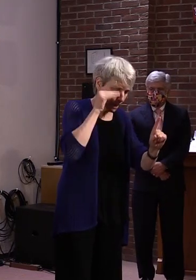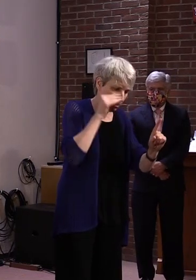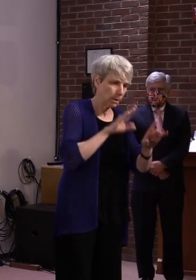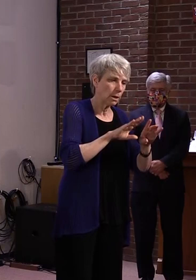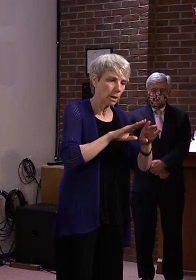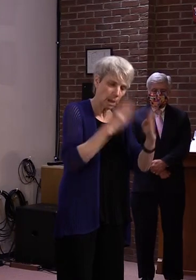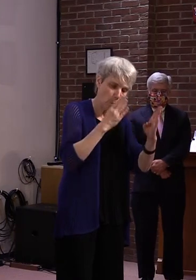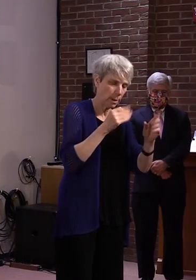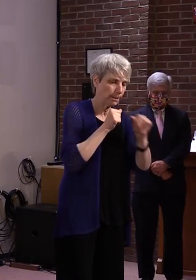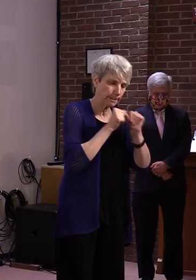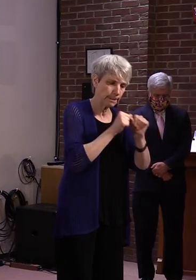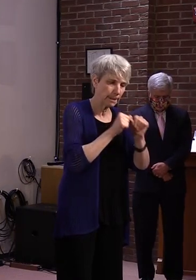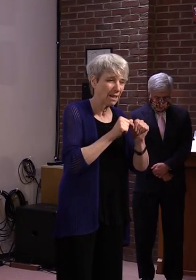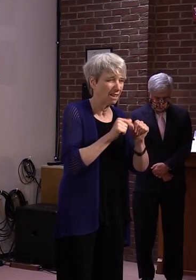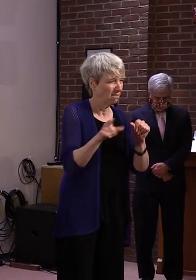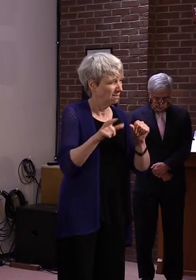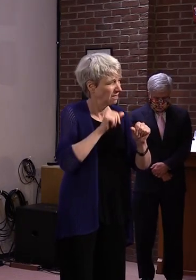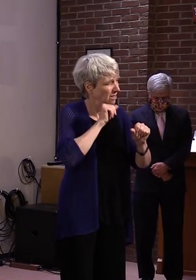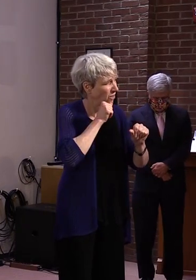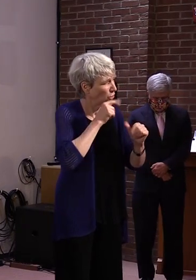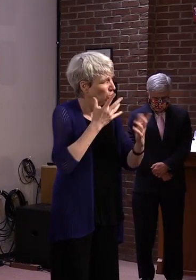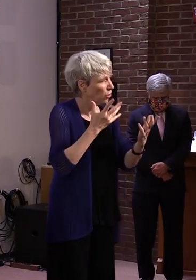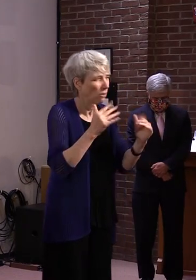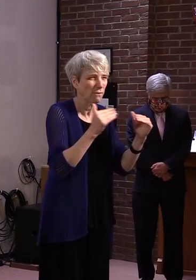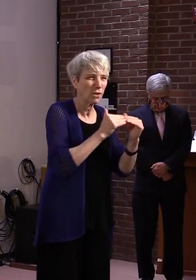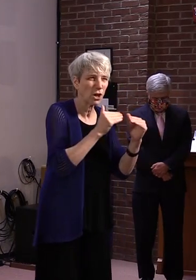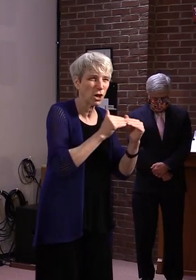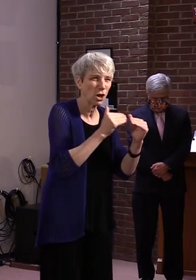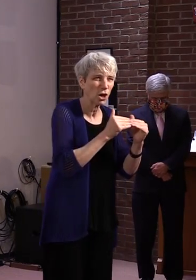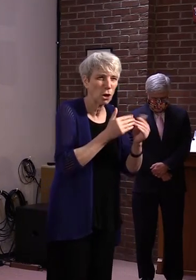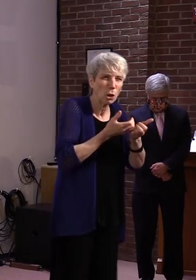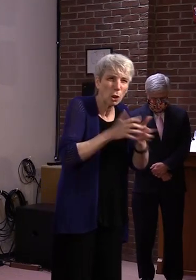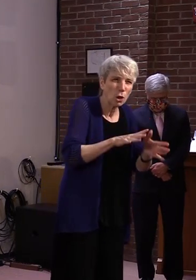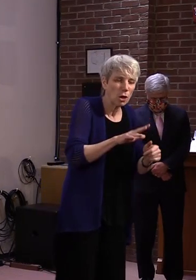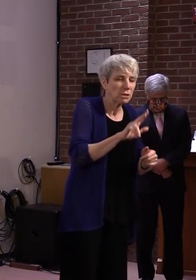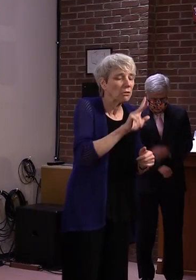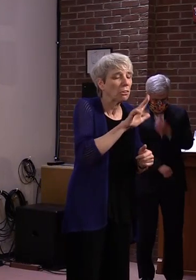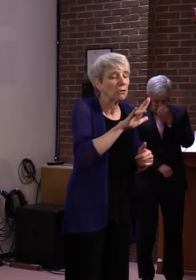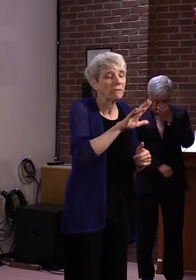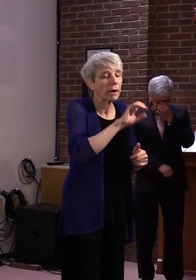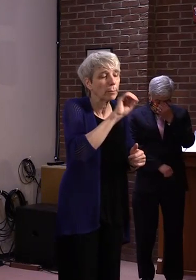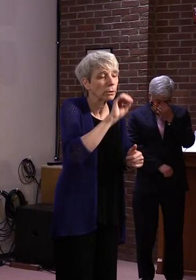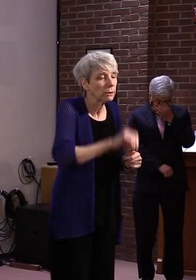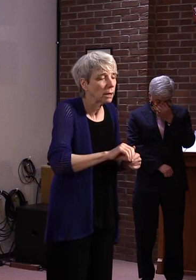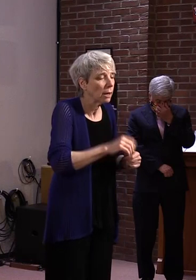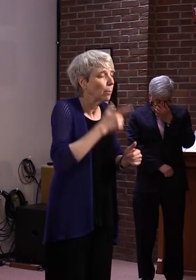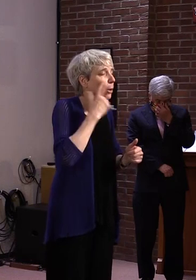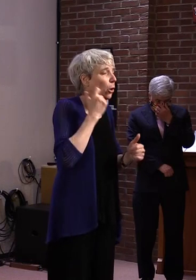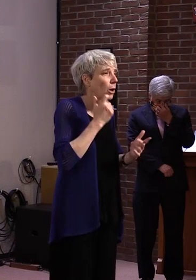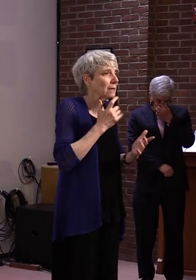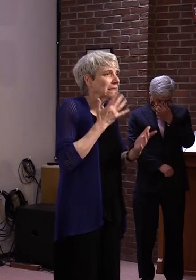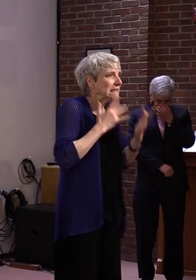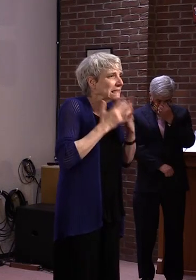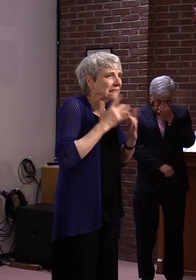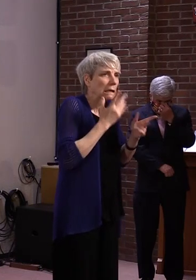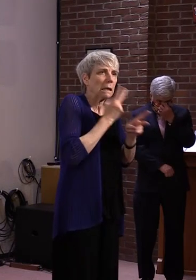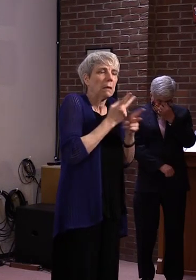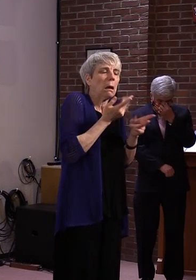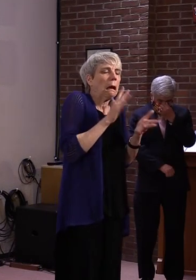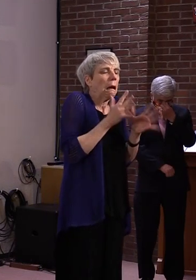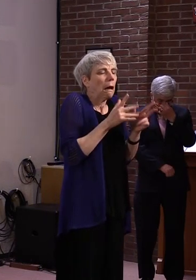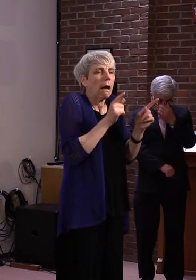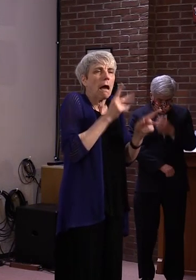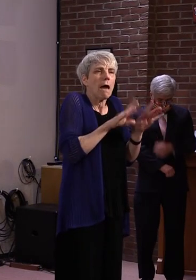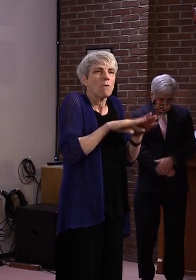in this way just by trying to stay open and having the revenue coming in. But but their bottom